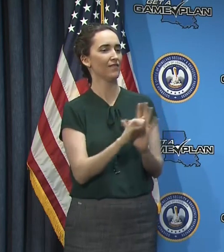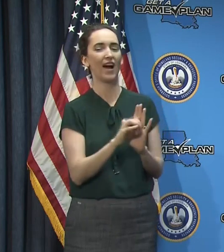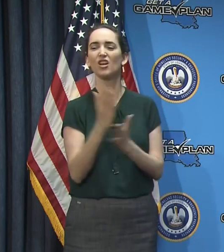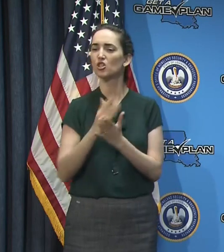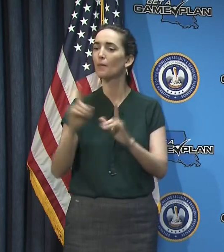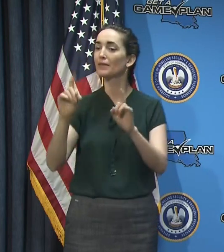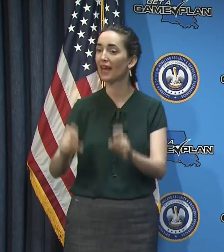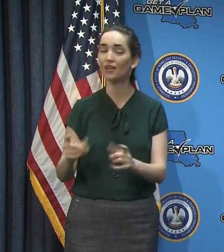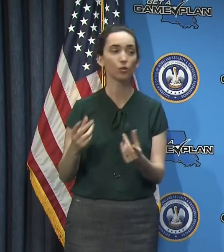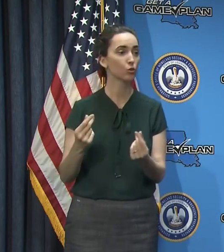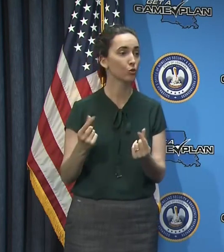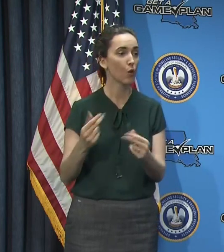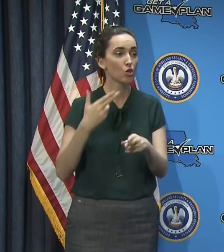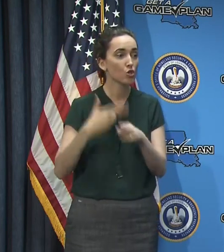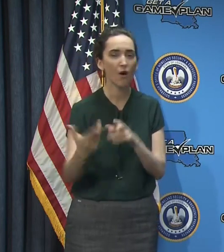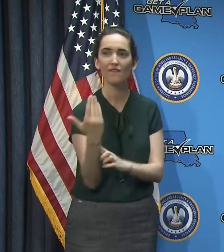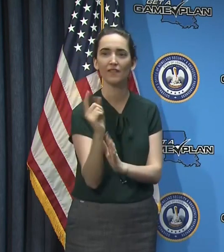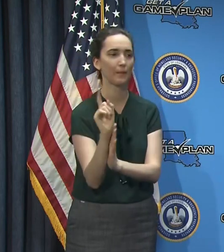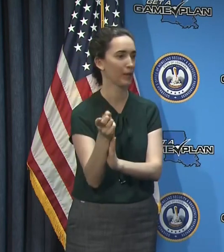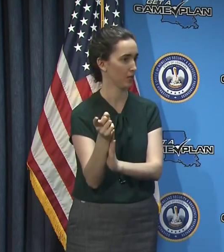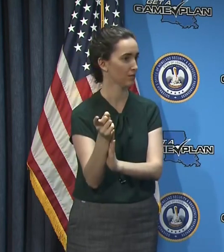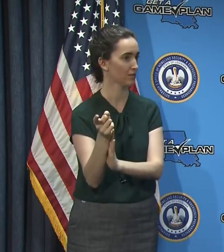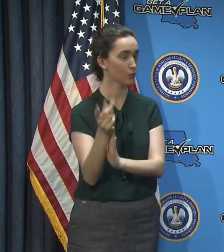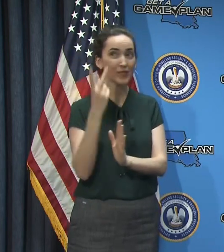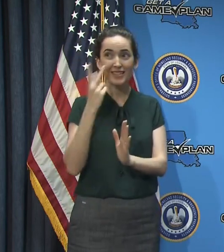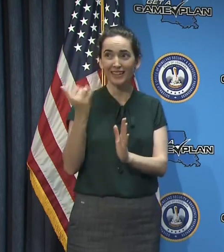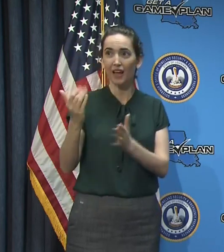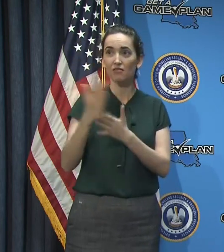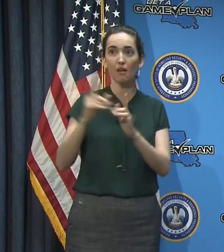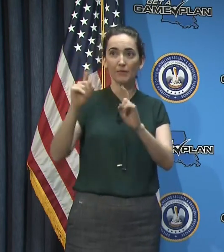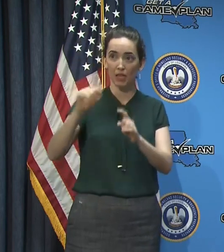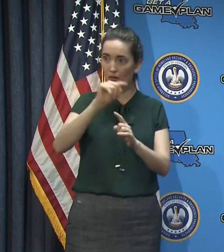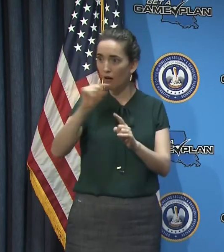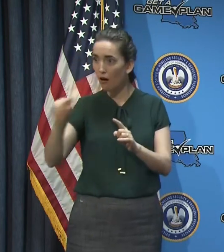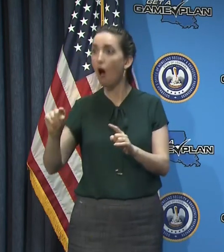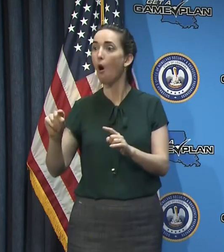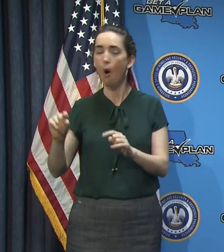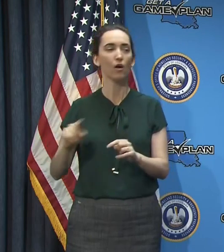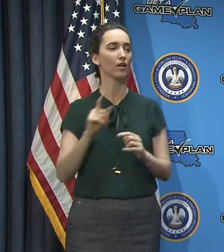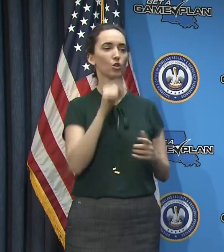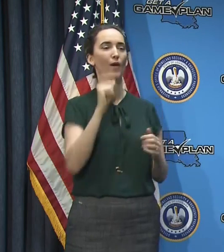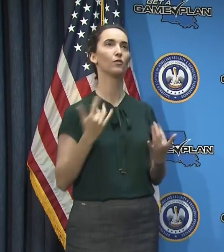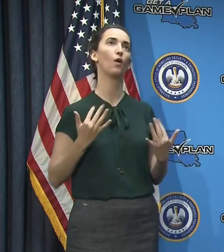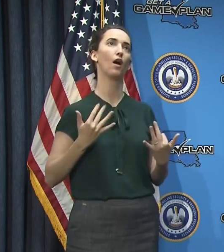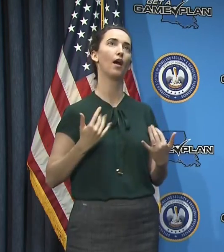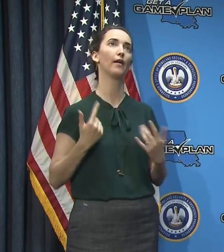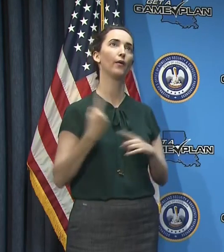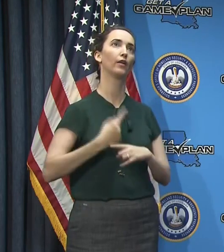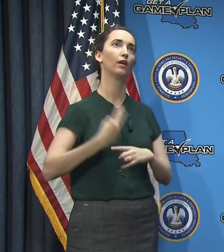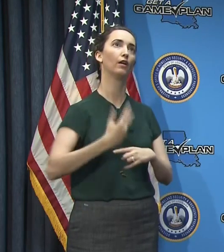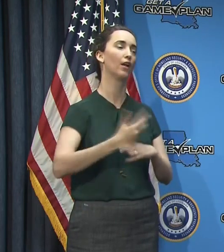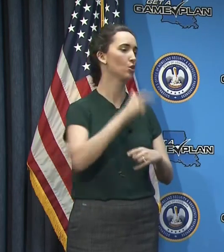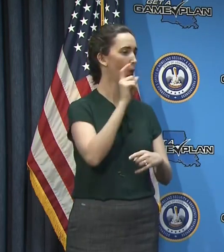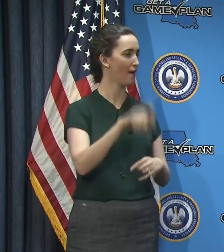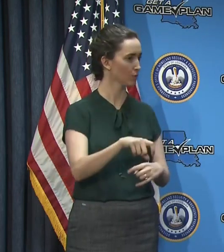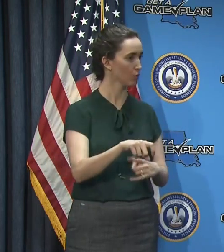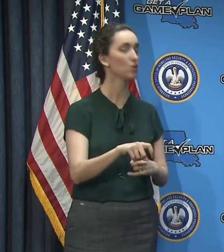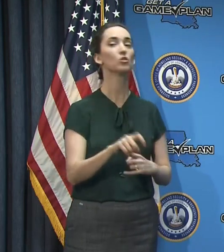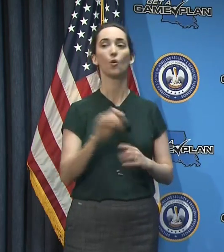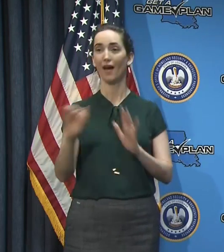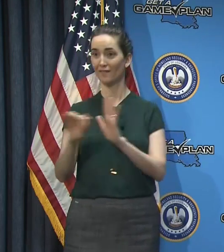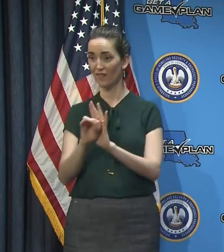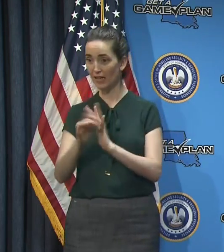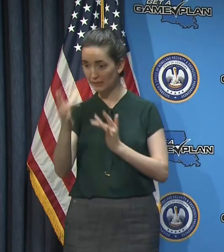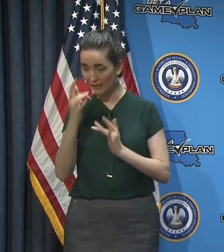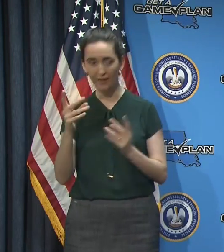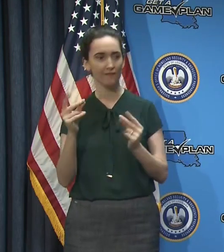testing, um, that, that we're starting to see come online now so that, so that we can do more contact tracing and isolation of